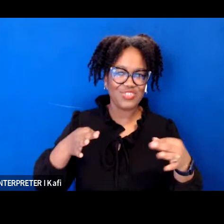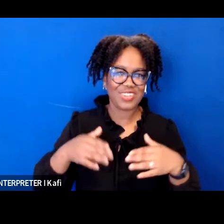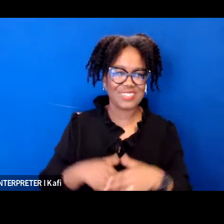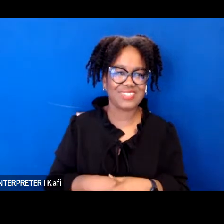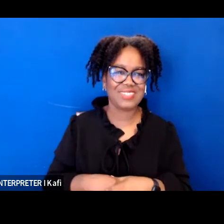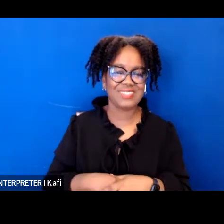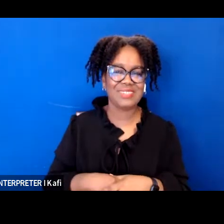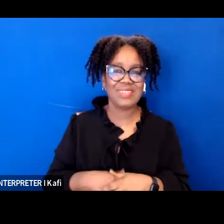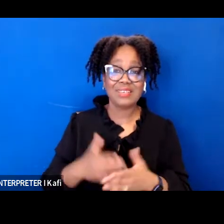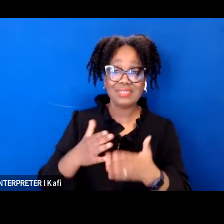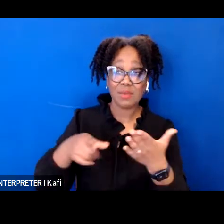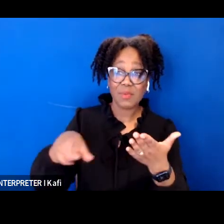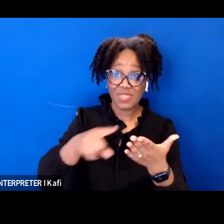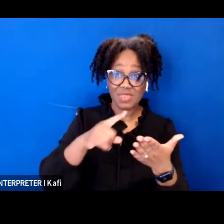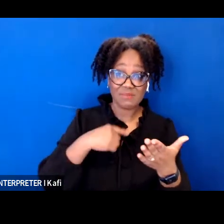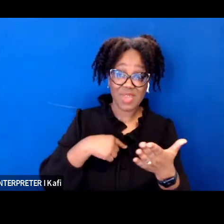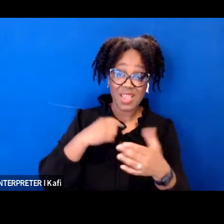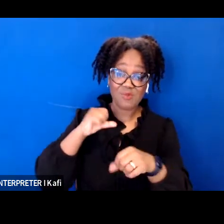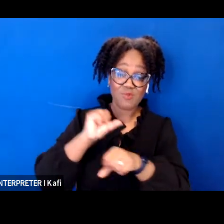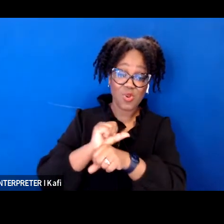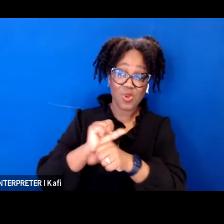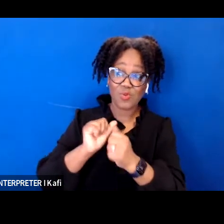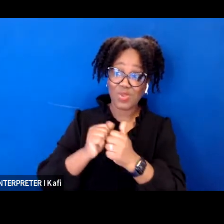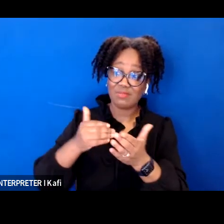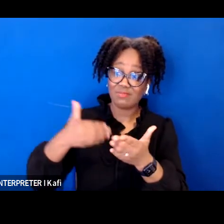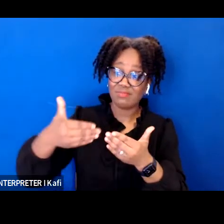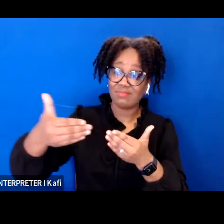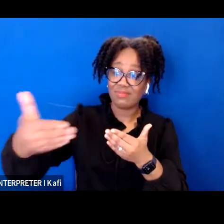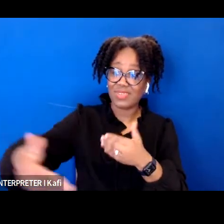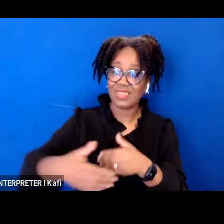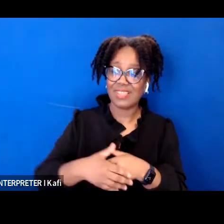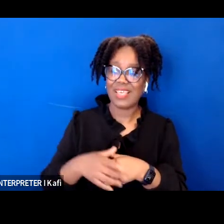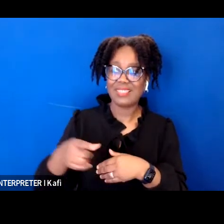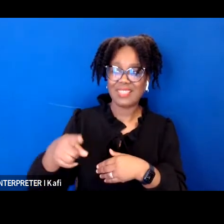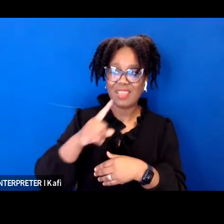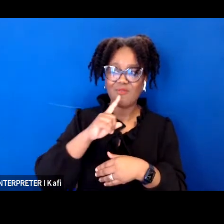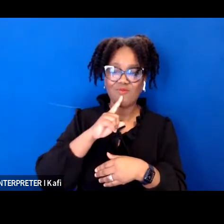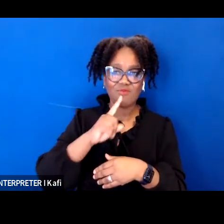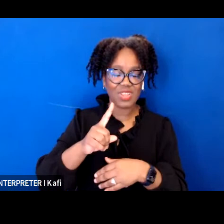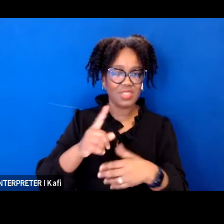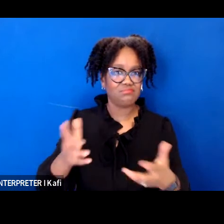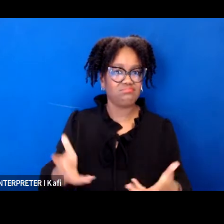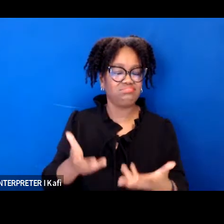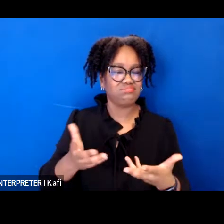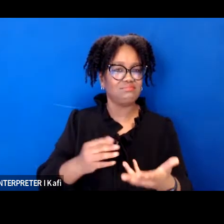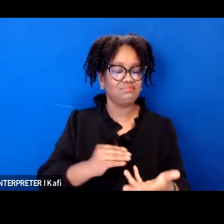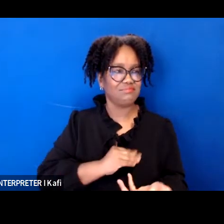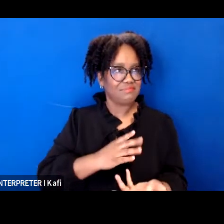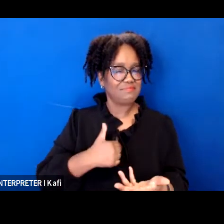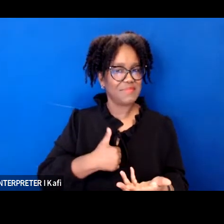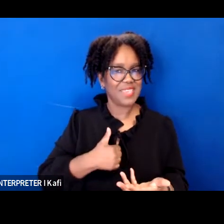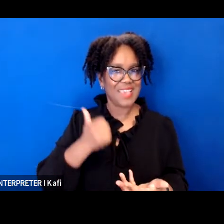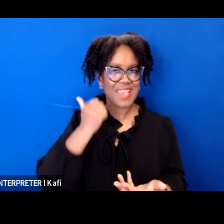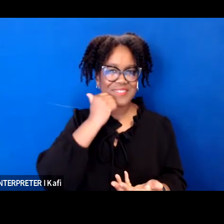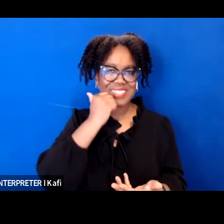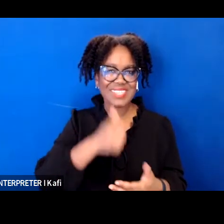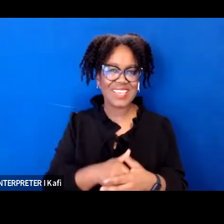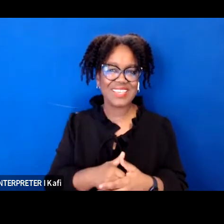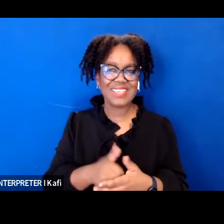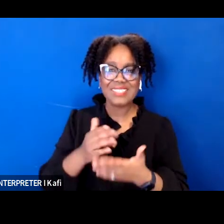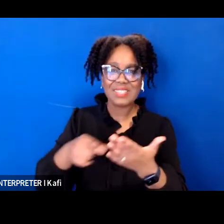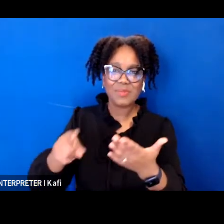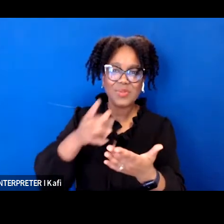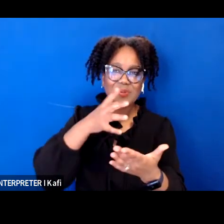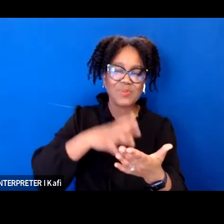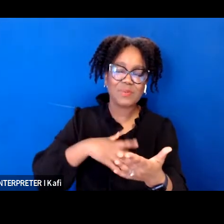often and they pump me up every single day as well as some women that i very much admire and inspire me from